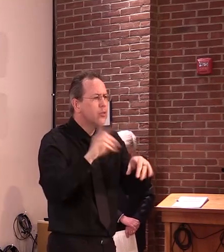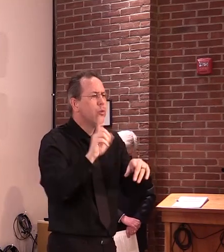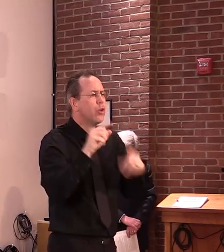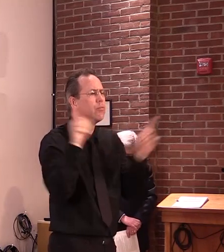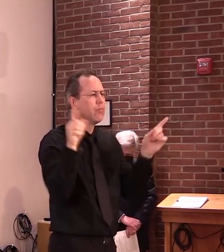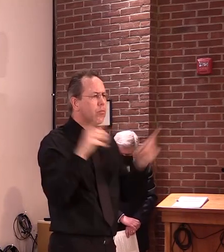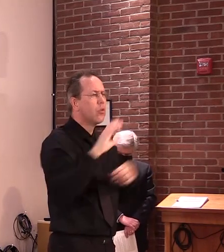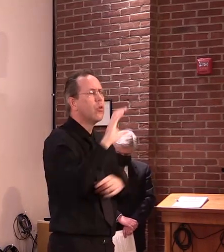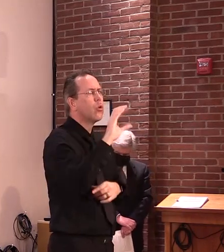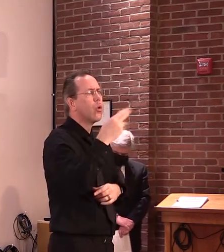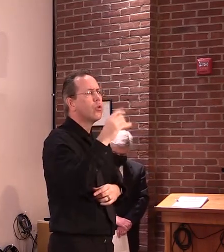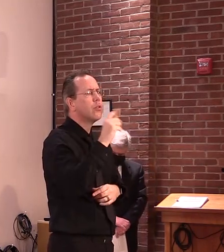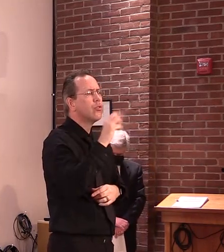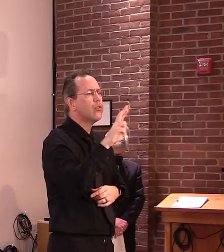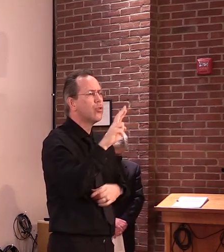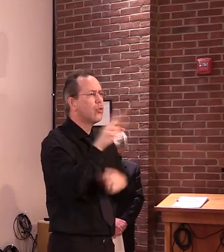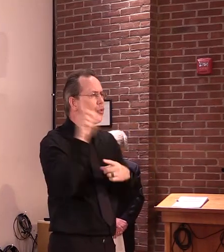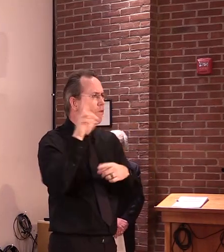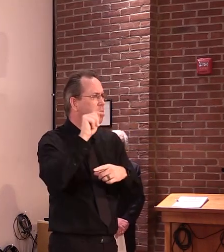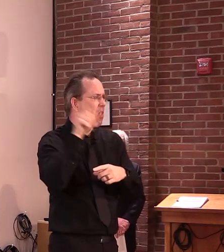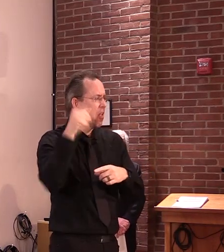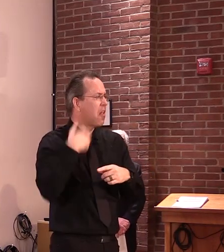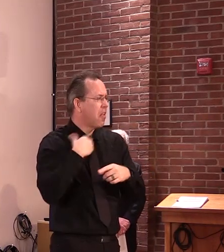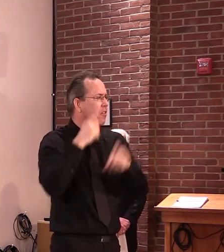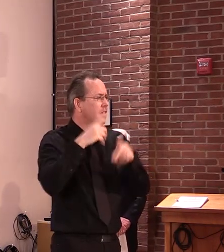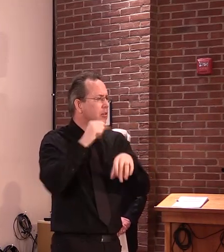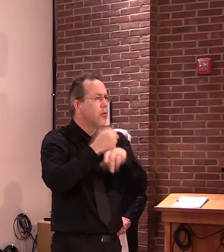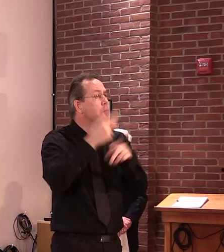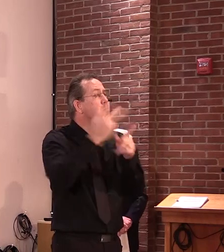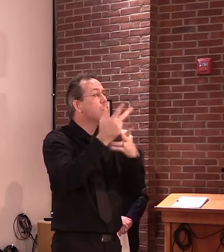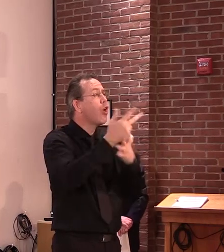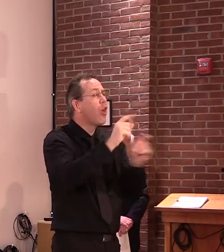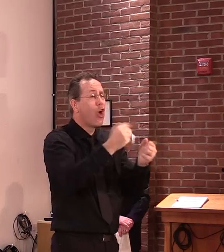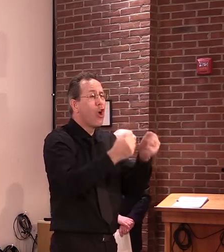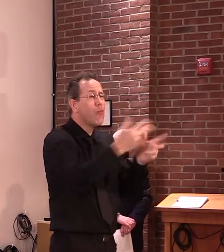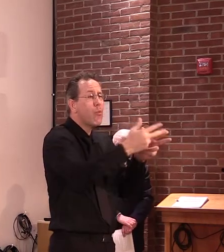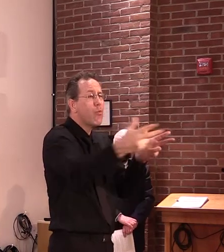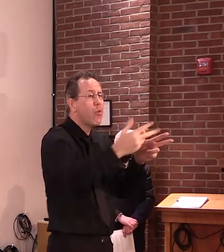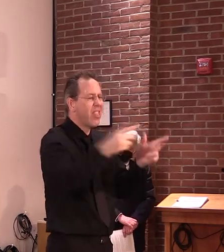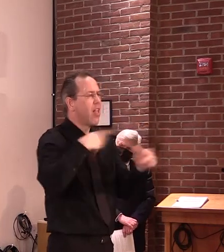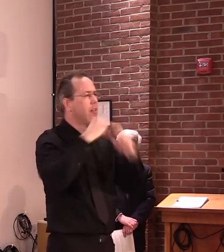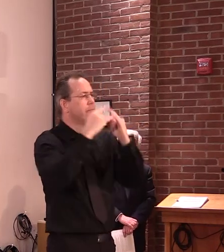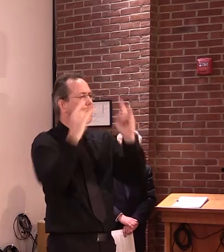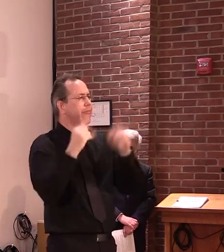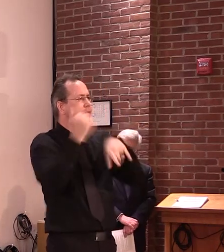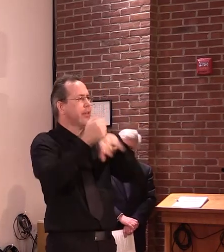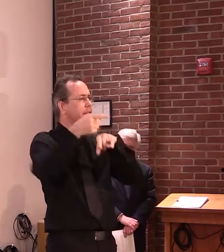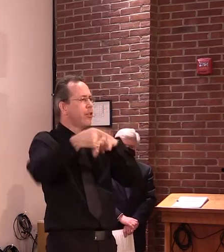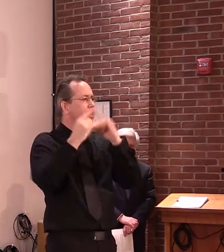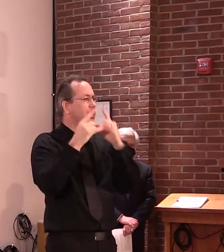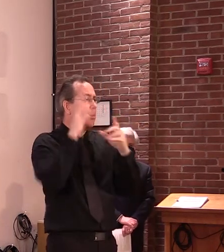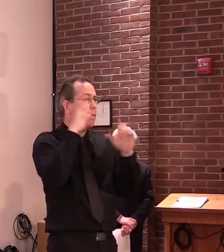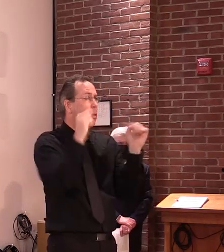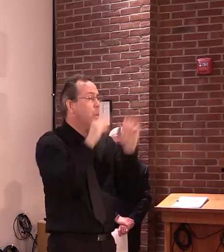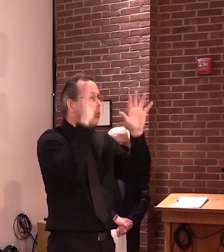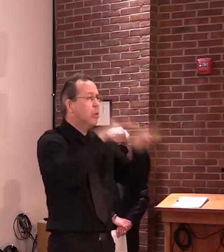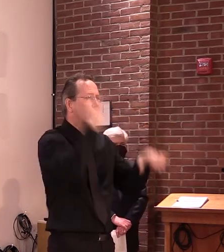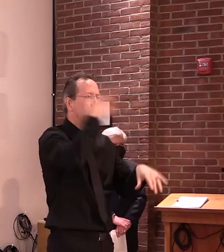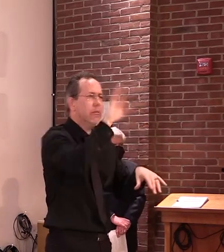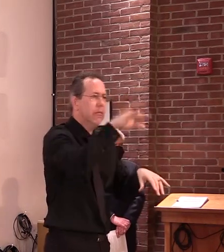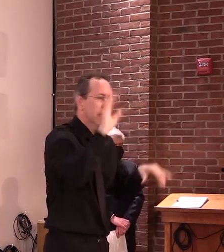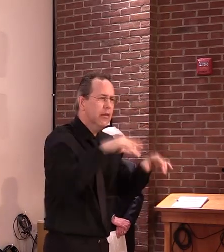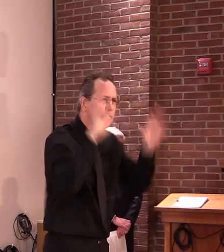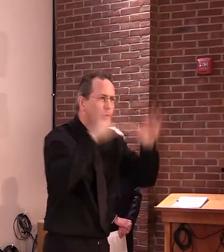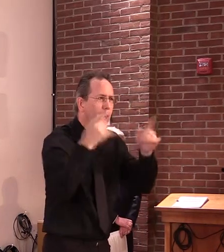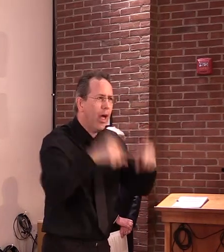In spite of polar vortex conditions, health department staff and